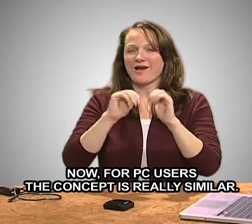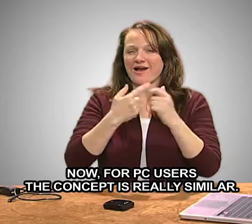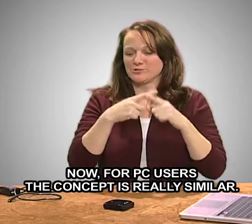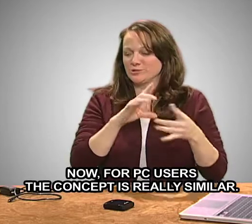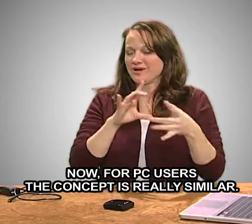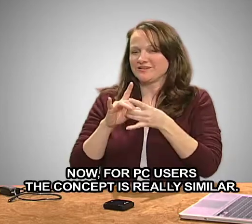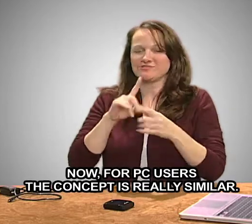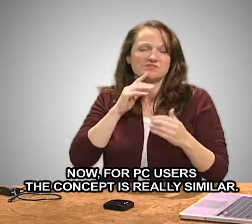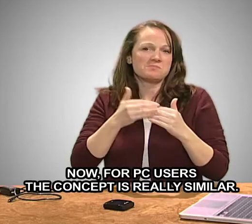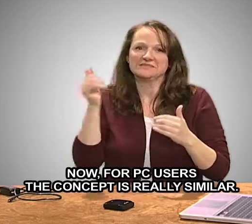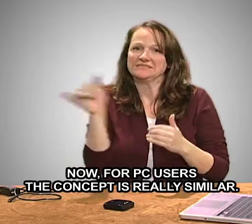the concept is really similar.